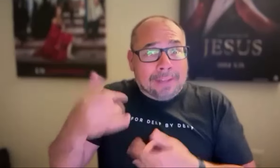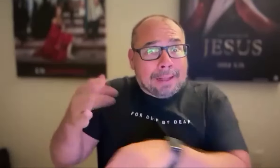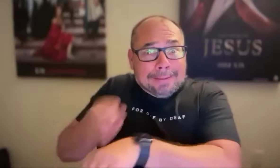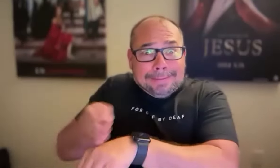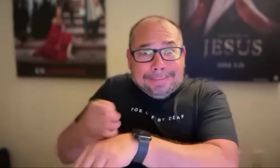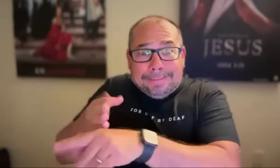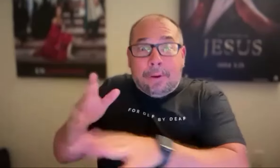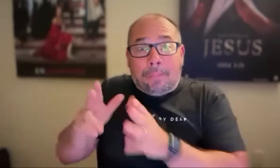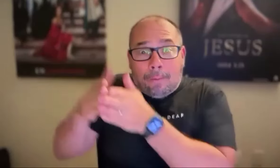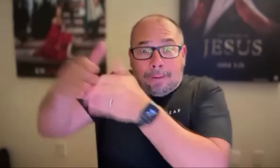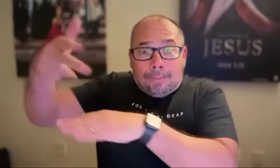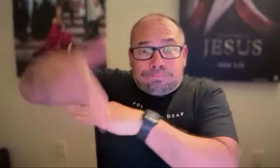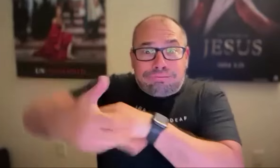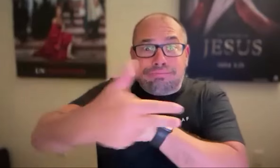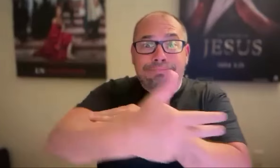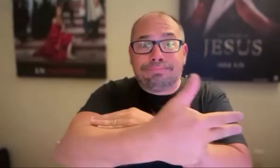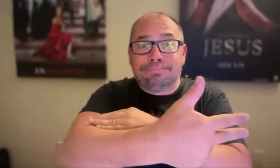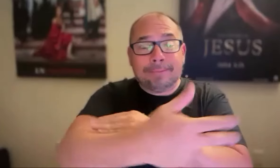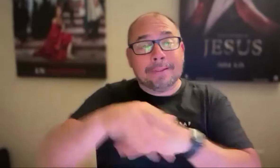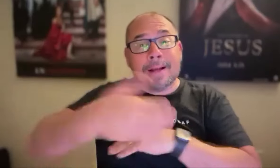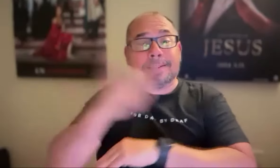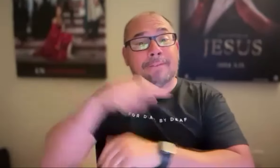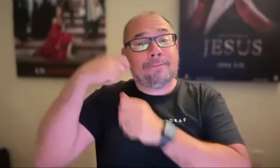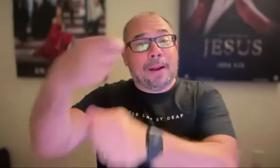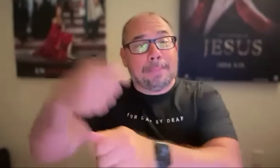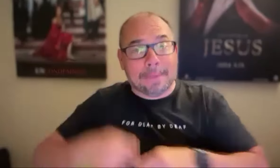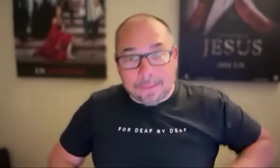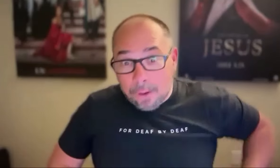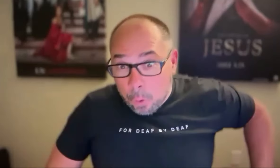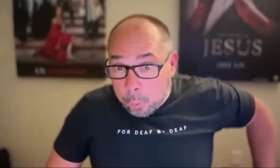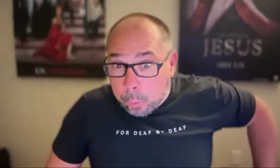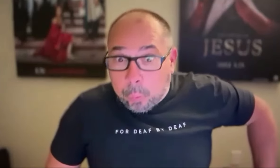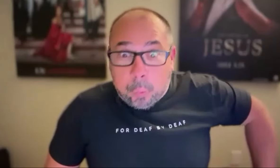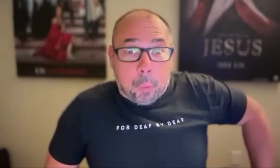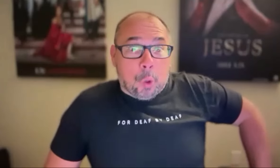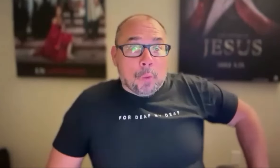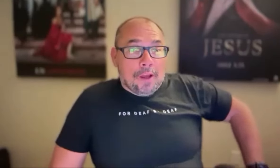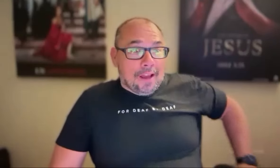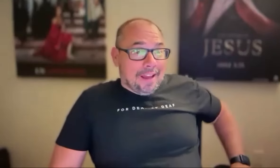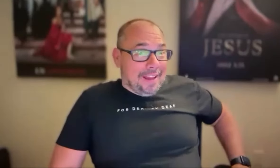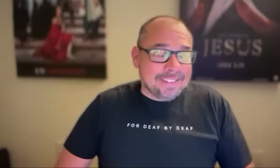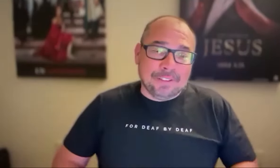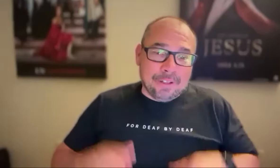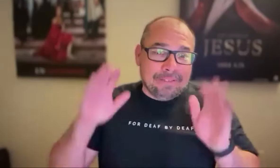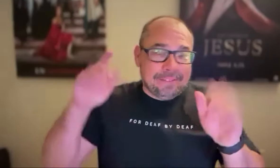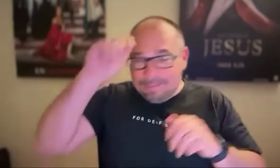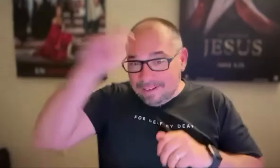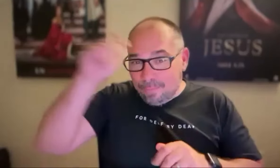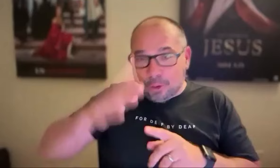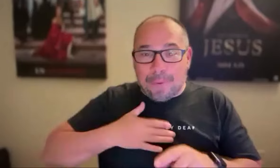and finally got it ready the day before we put it in the water. So what an experience that was. Hats off to the team